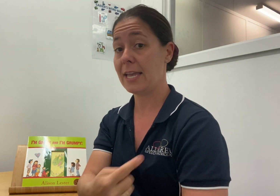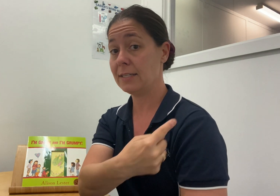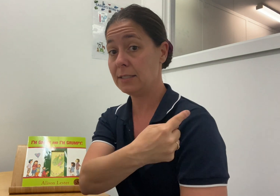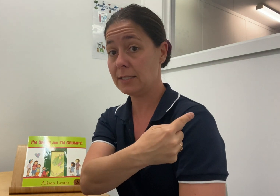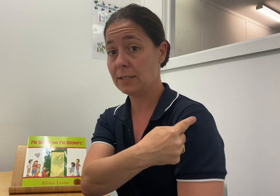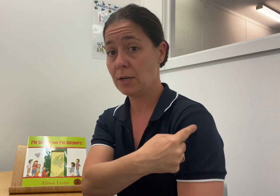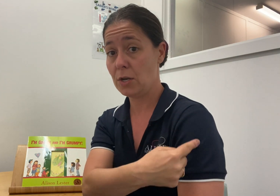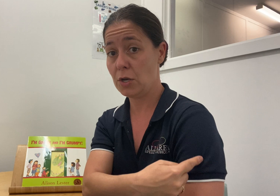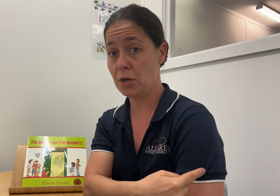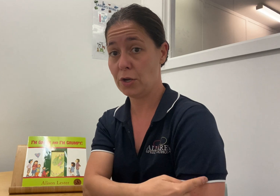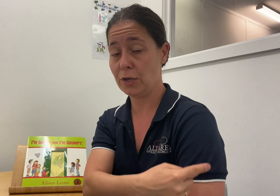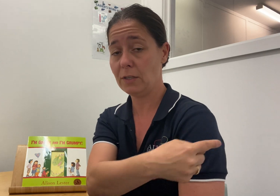And nurse.